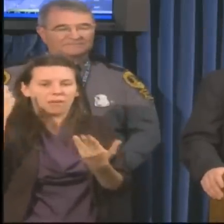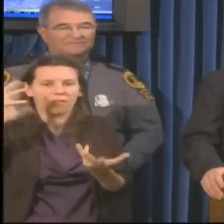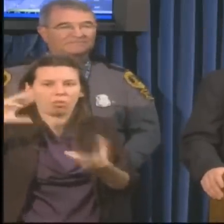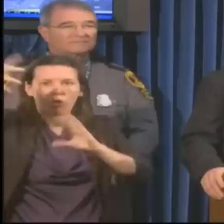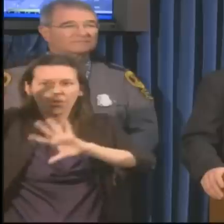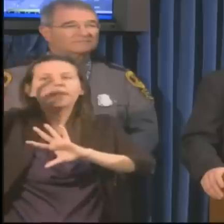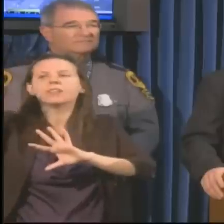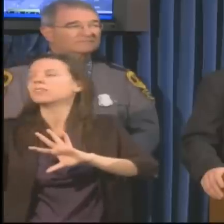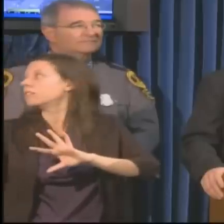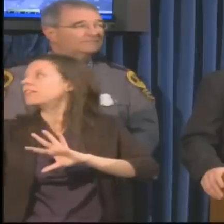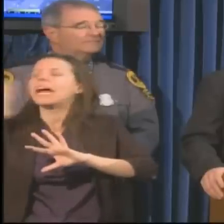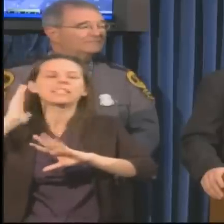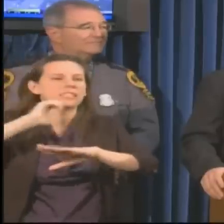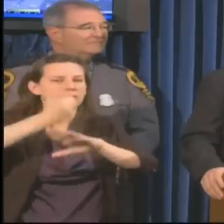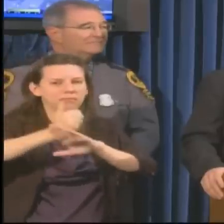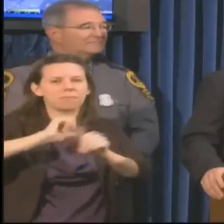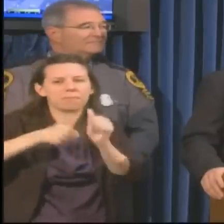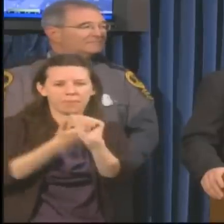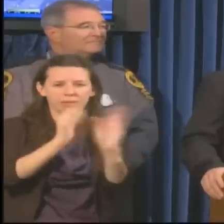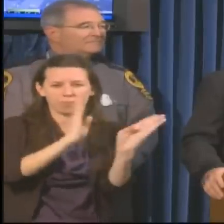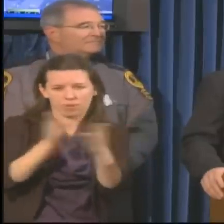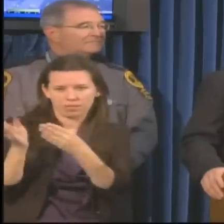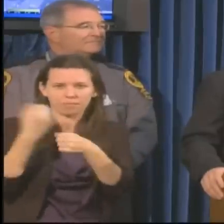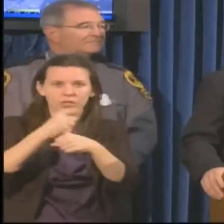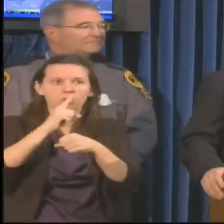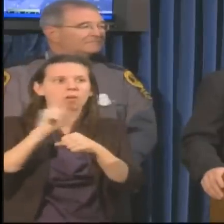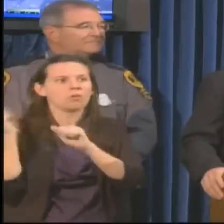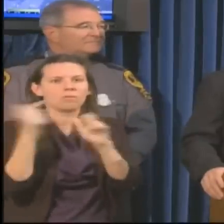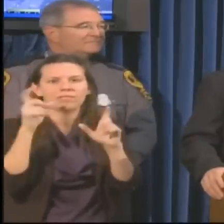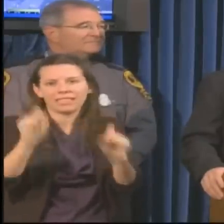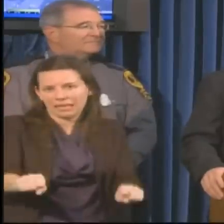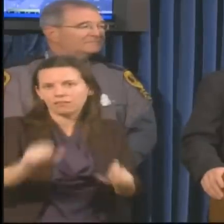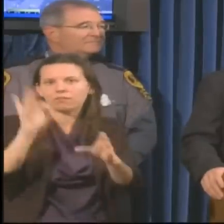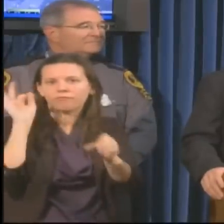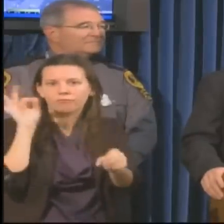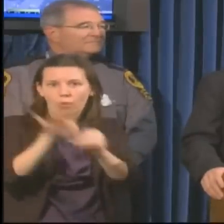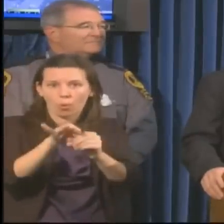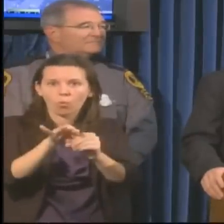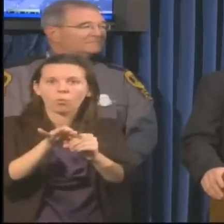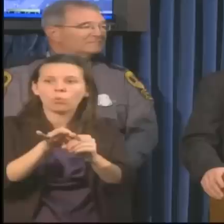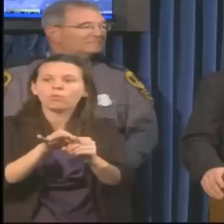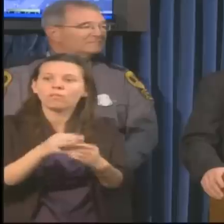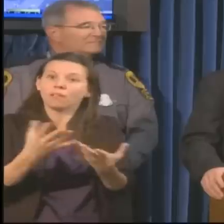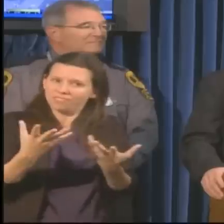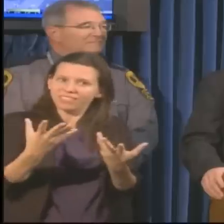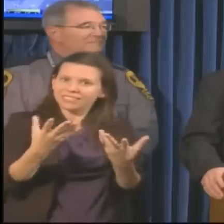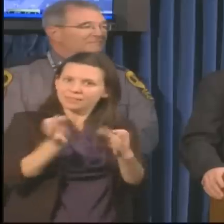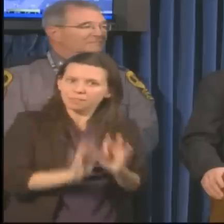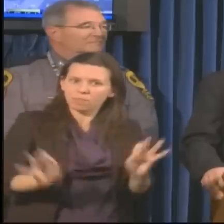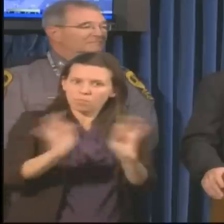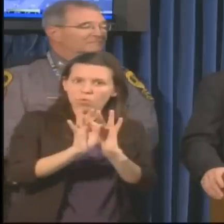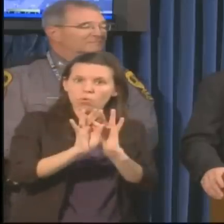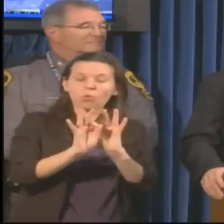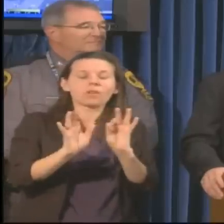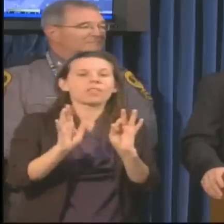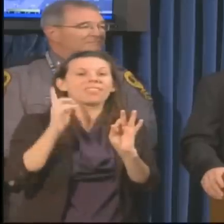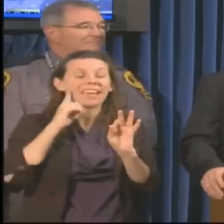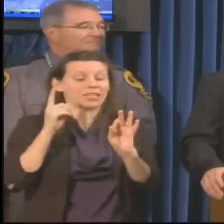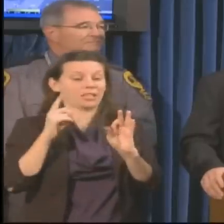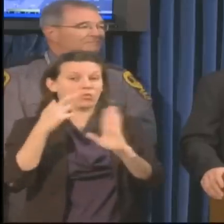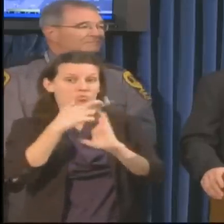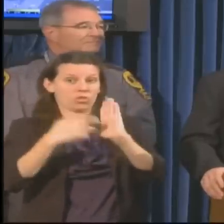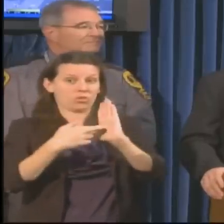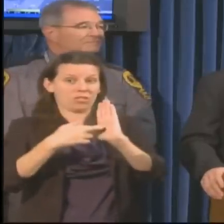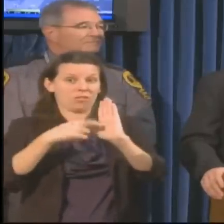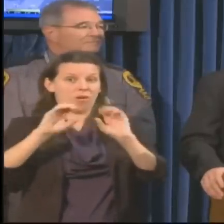I've directed the Secretary to be sure that under as many circumstances as possible that are safe, that our registrar's office stay